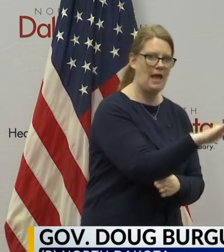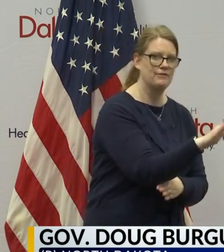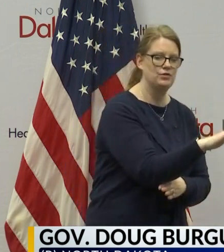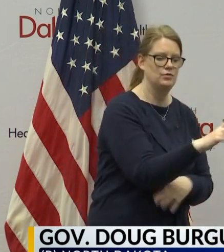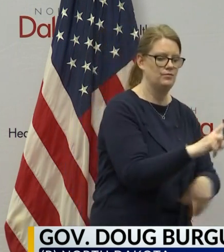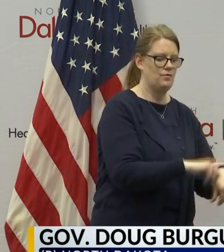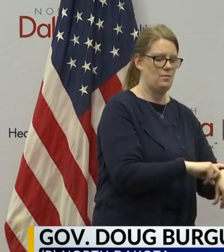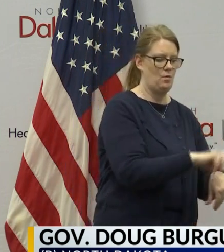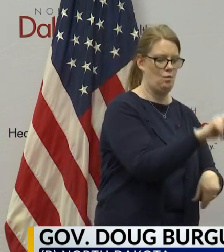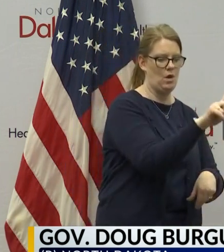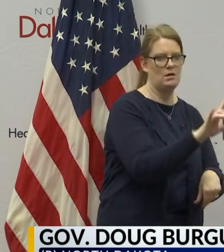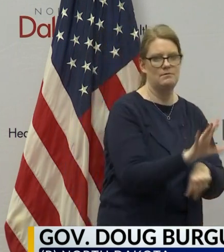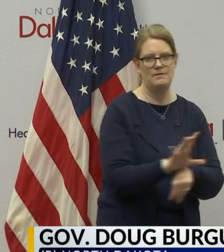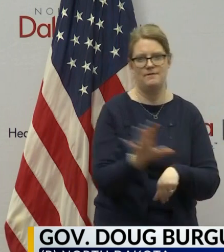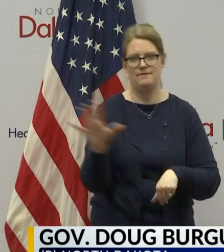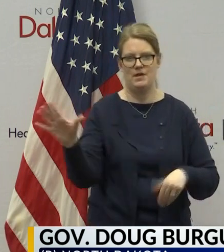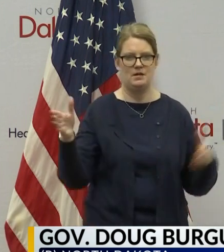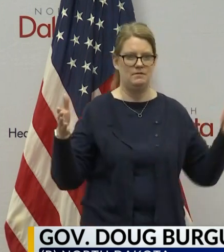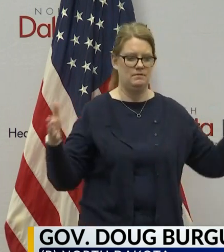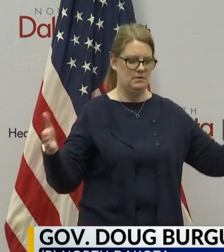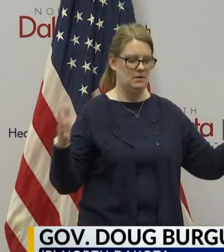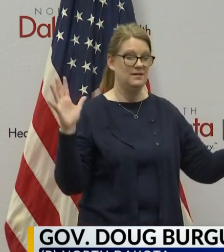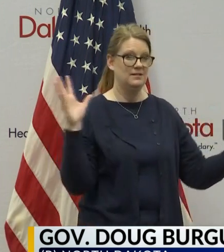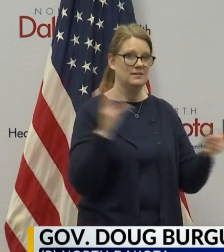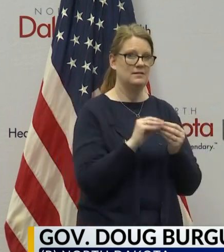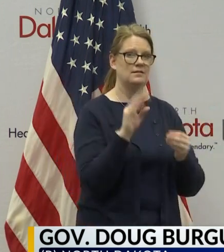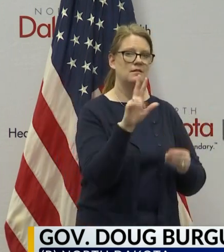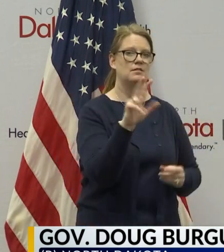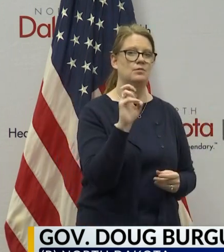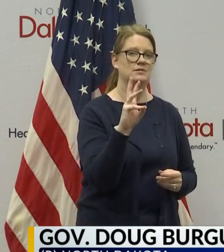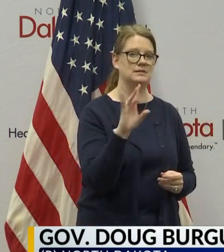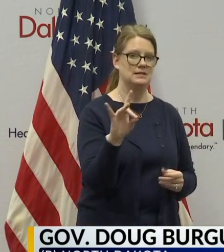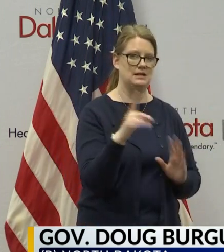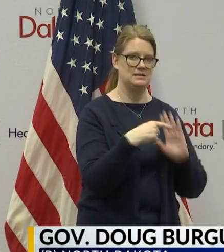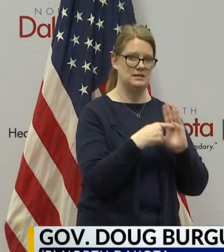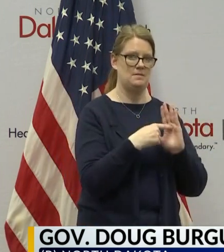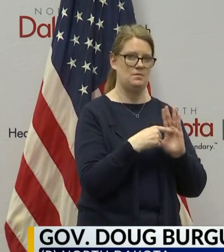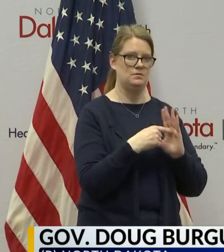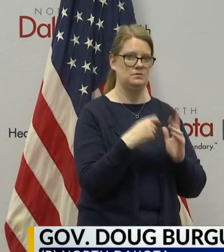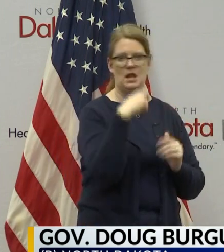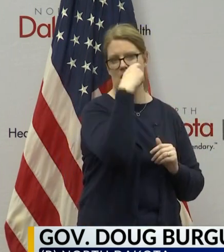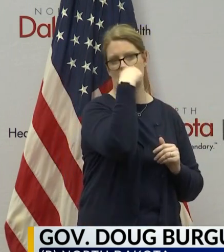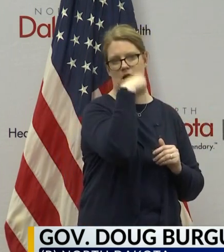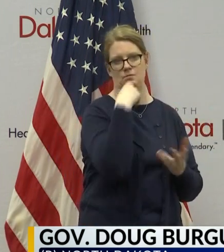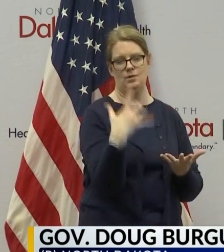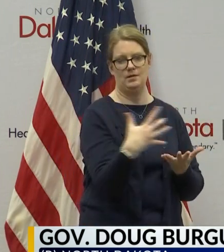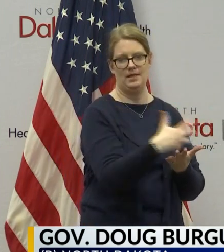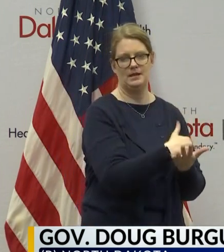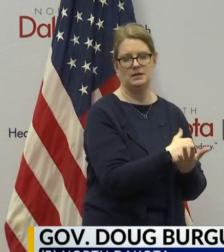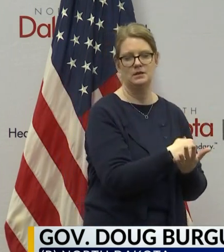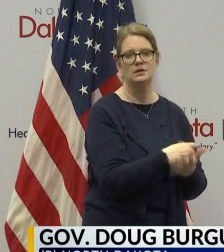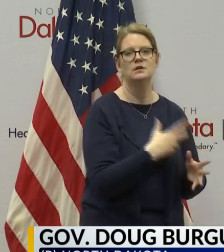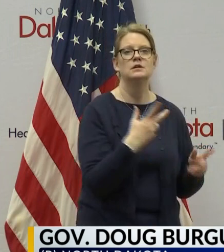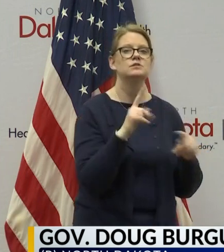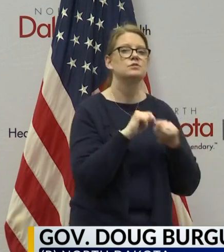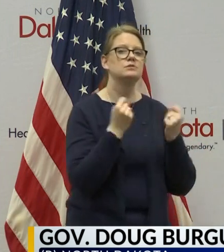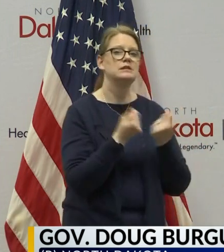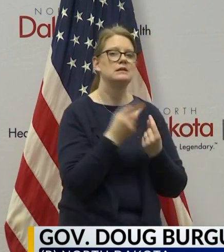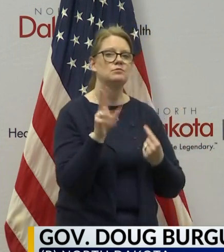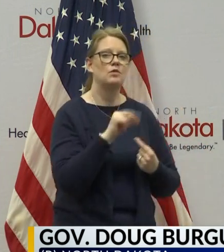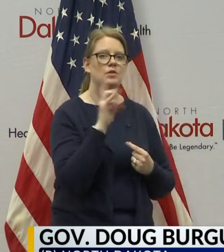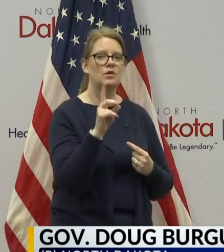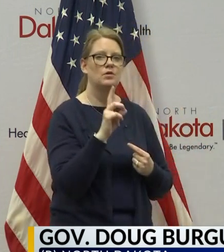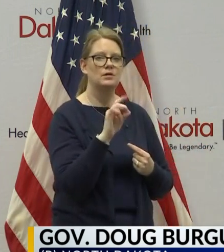it went from 1 p.m. to 5 p.m. 368 samples were collected on Sunday. So the team at North Dakota